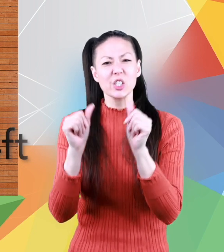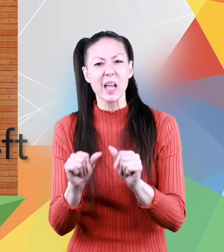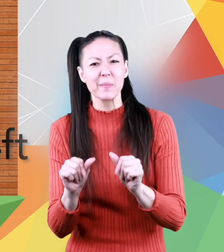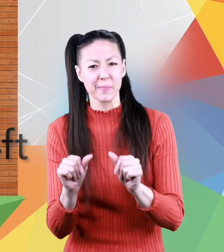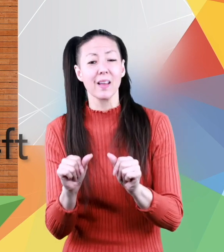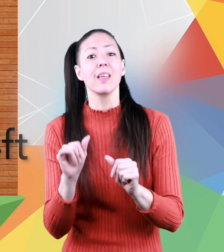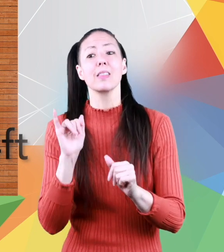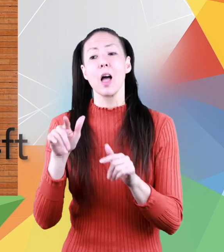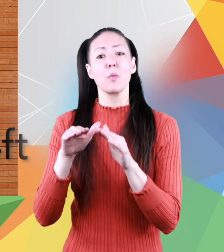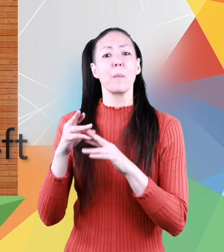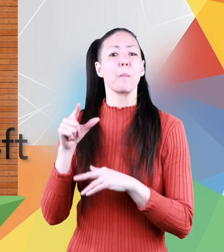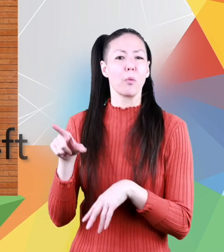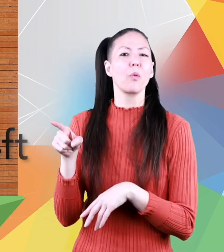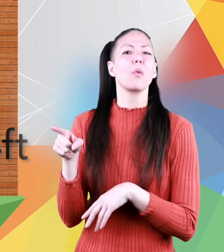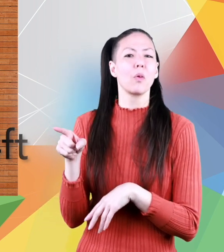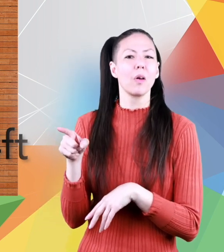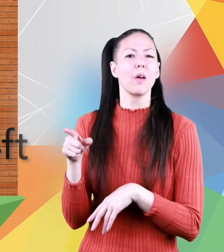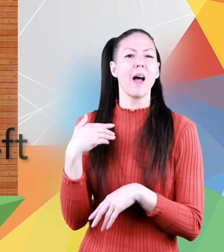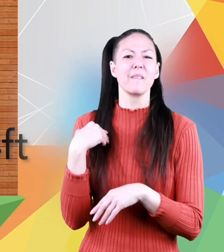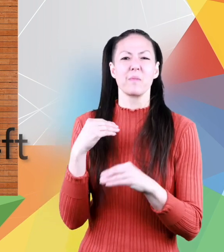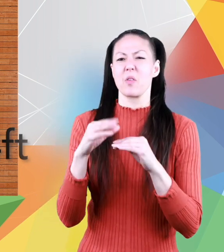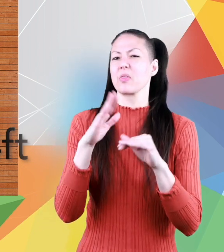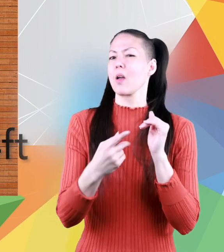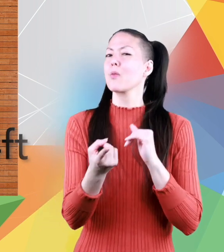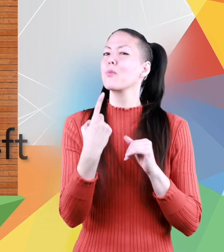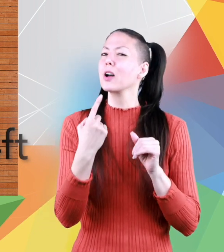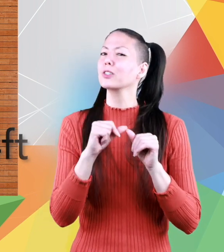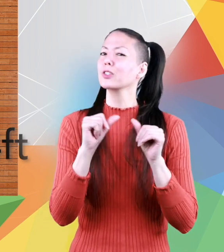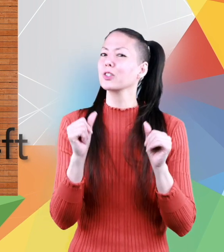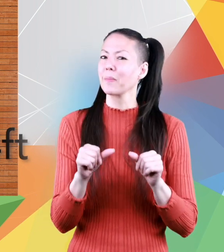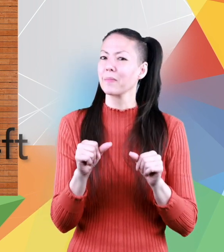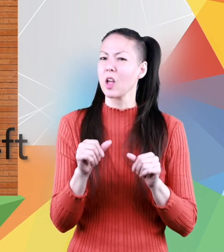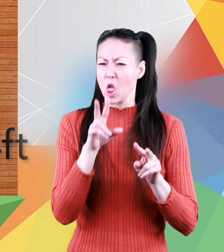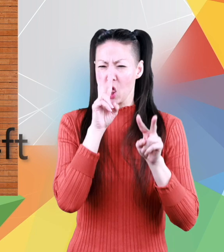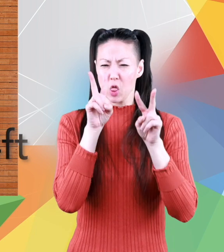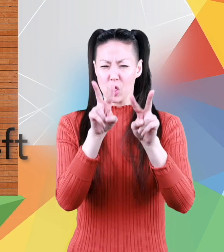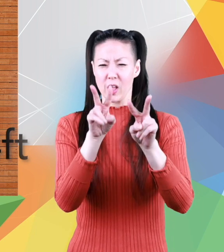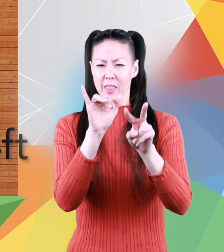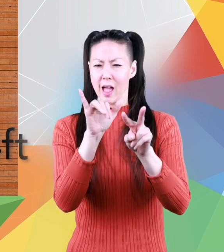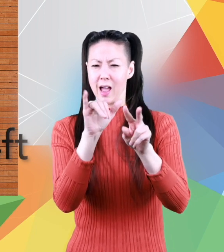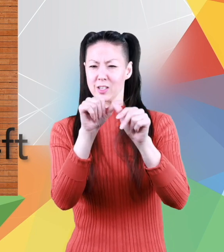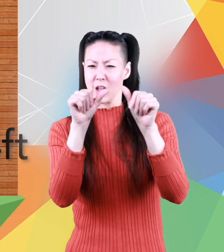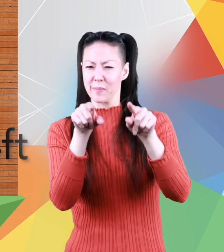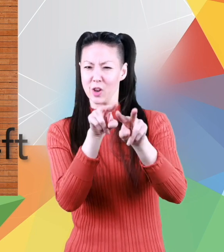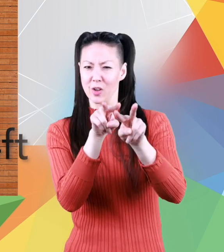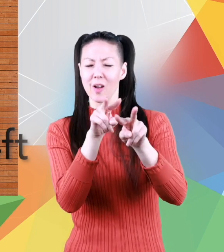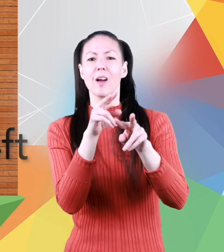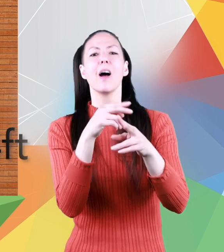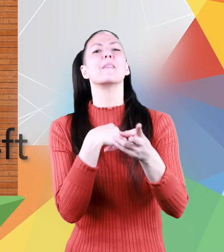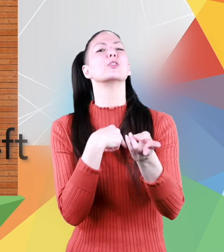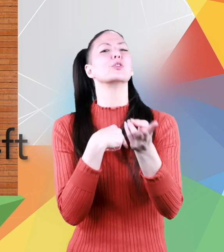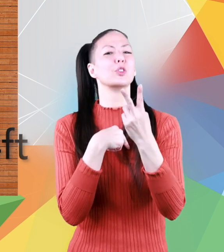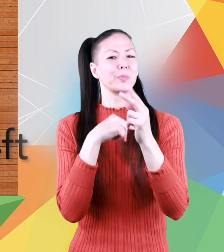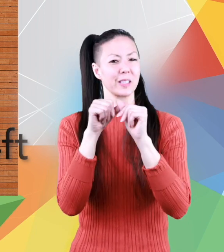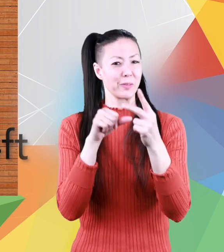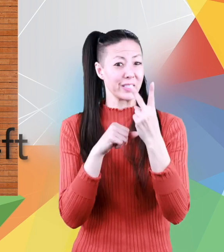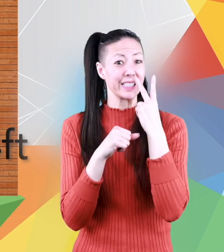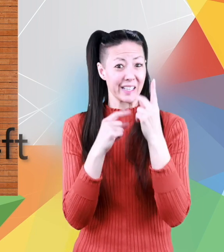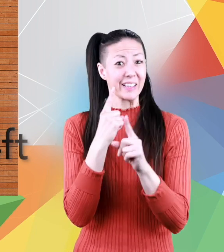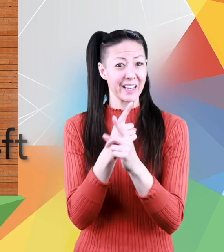swimming pool for example has more than one shape first look at the shape what two shapes do you see that make